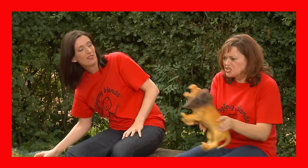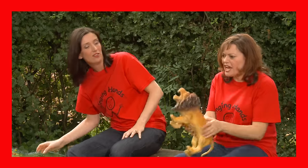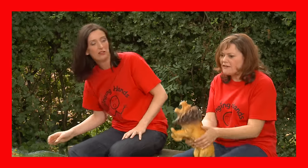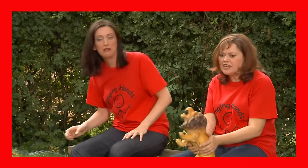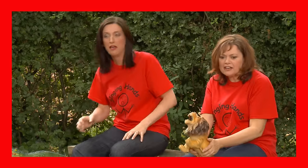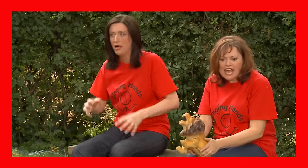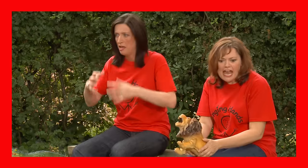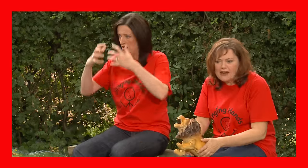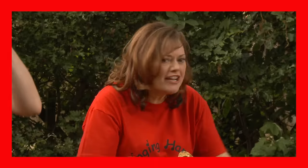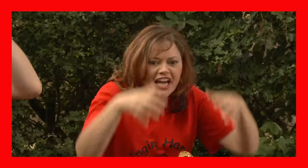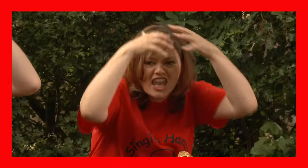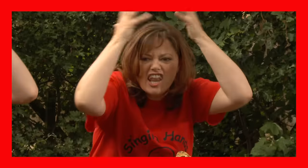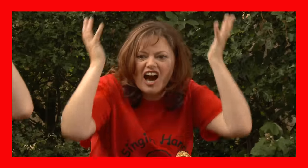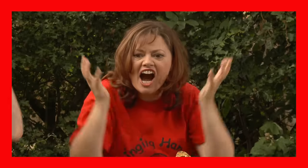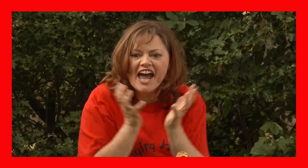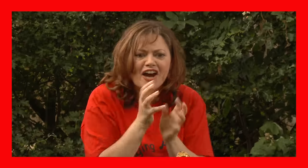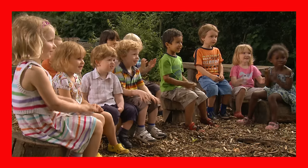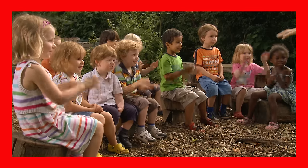scary, hairy lion!